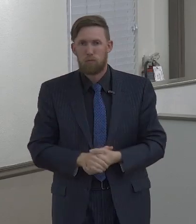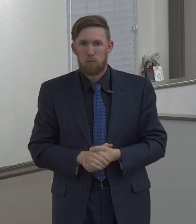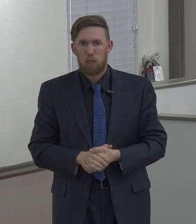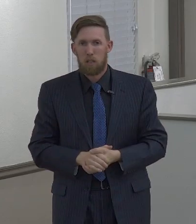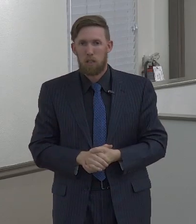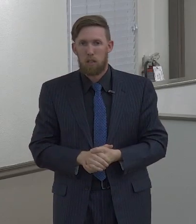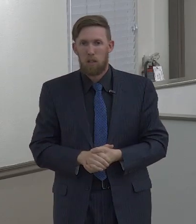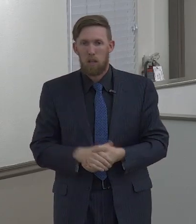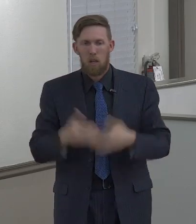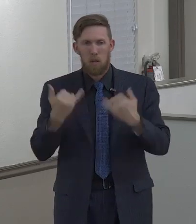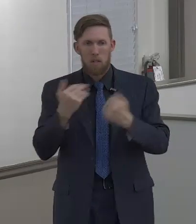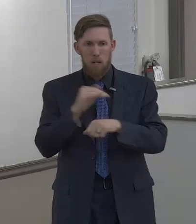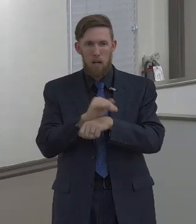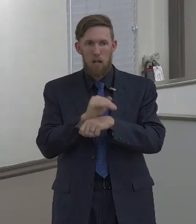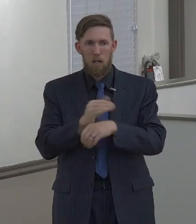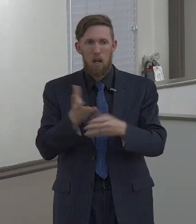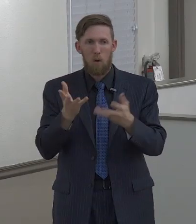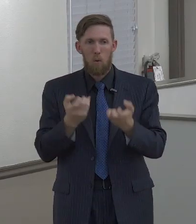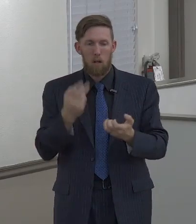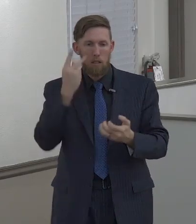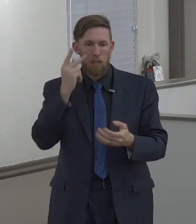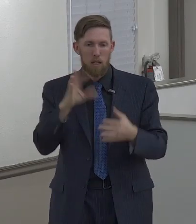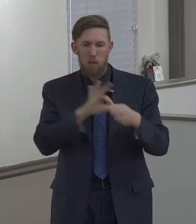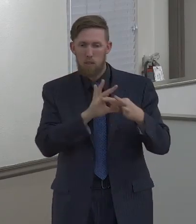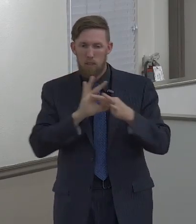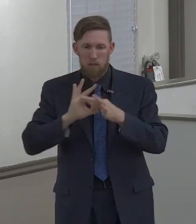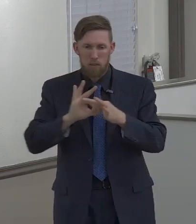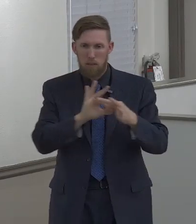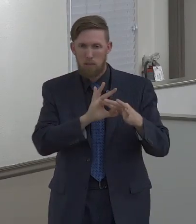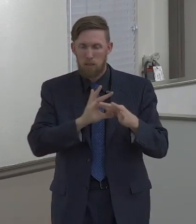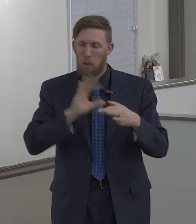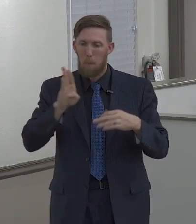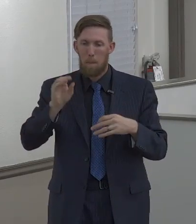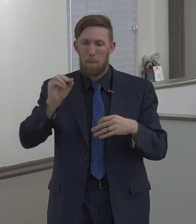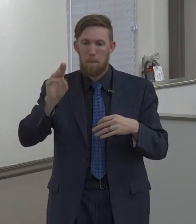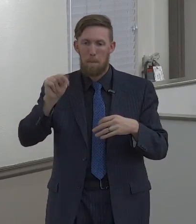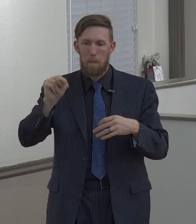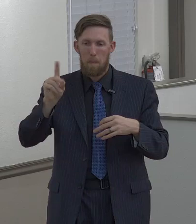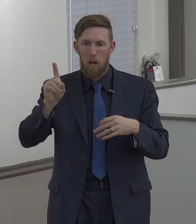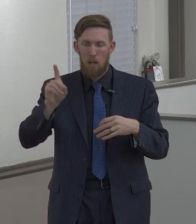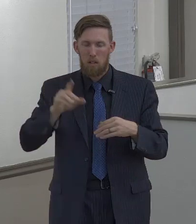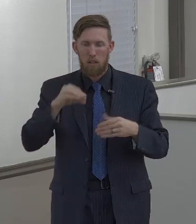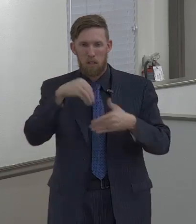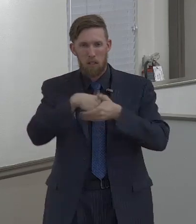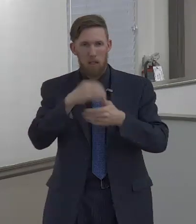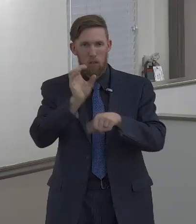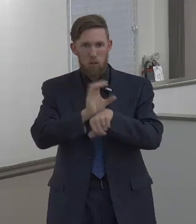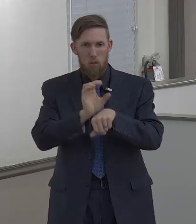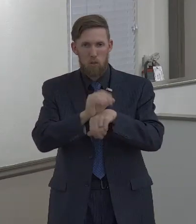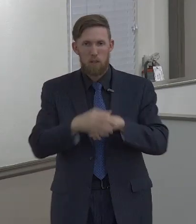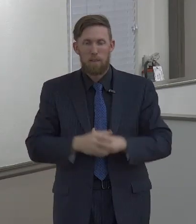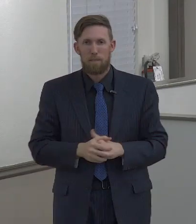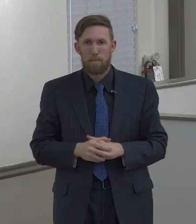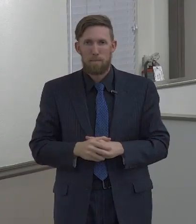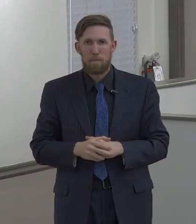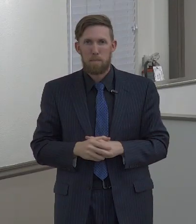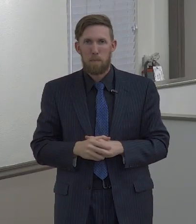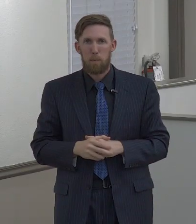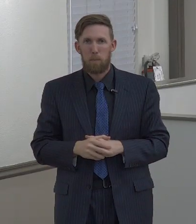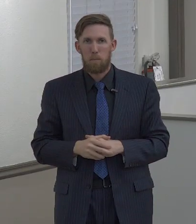And so tonight, I want to look at the bond of the church. But before you can apply that bond, before